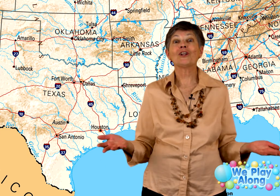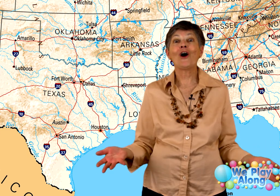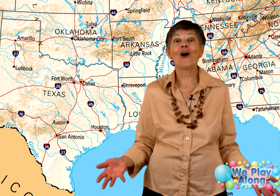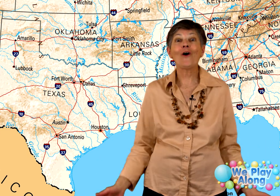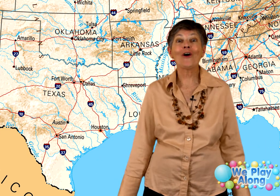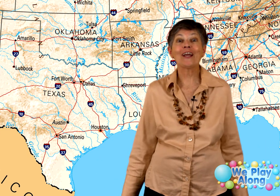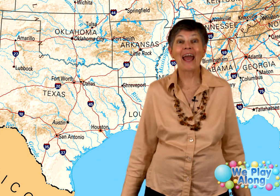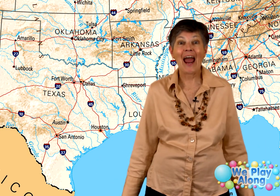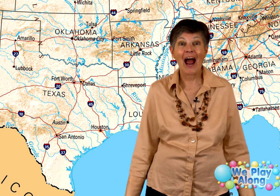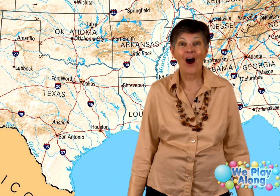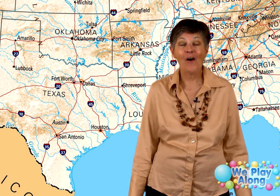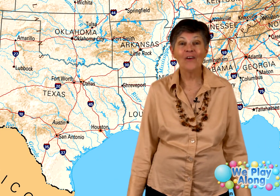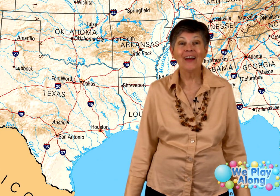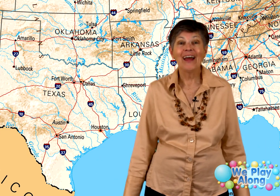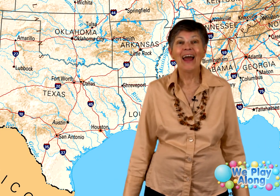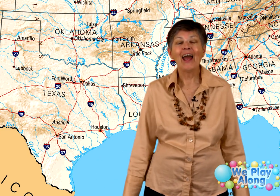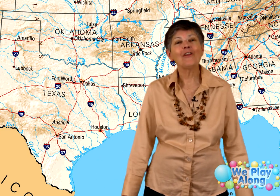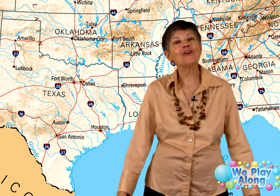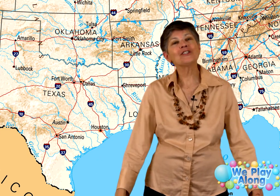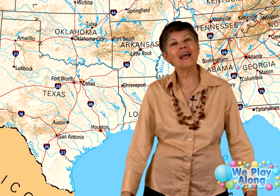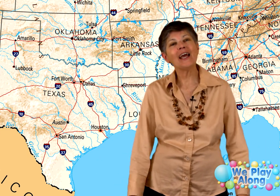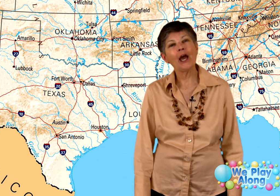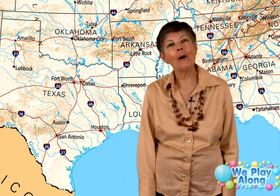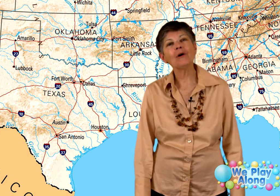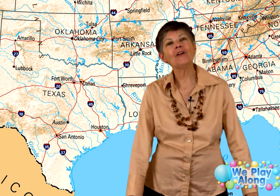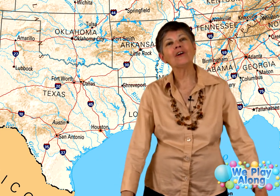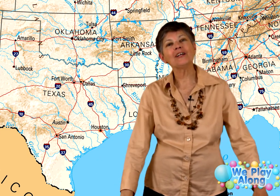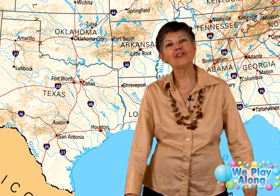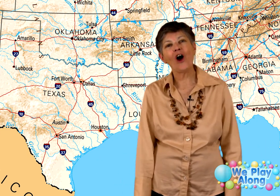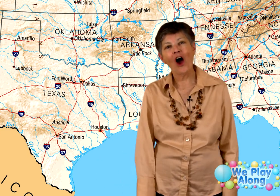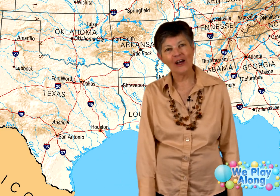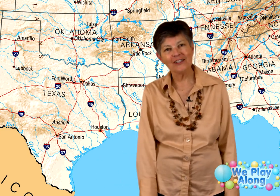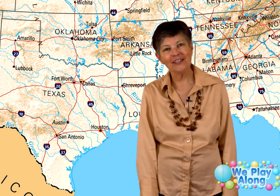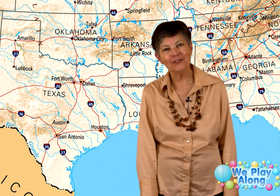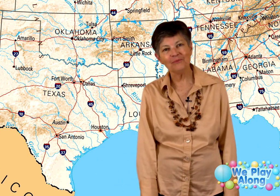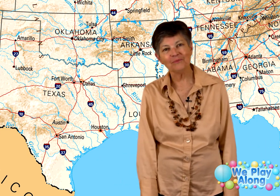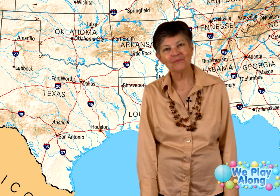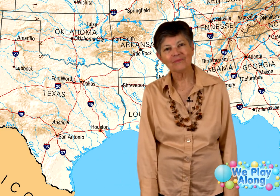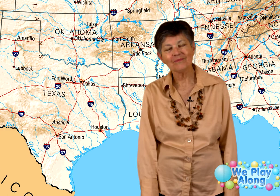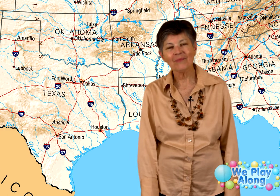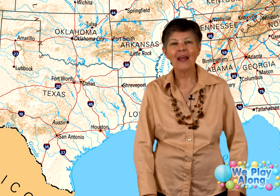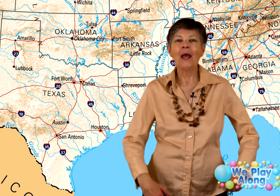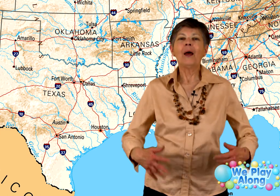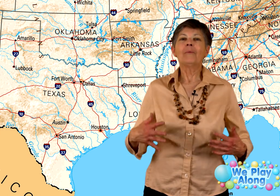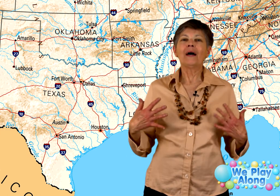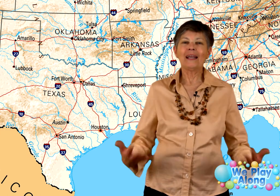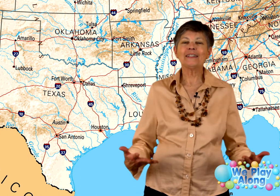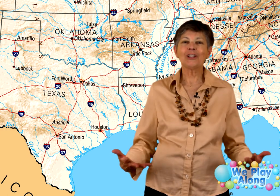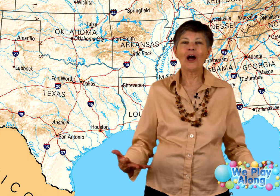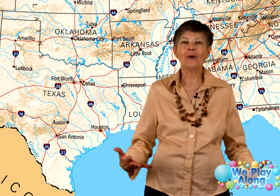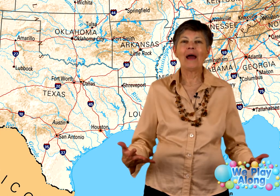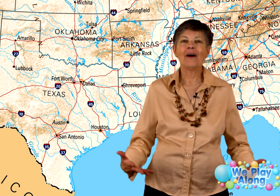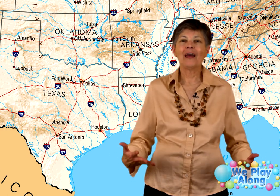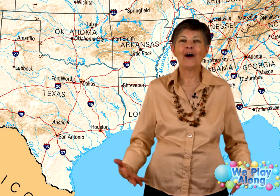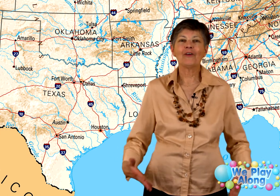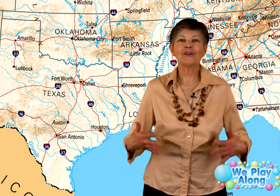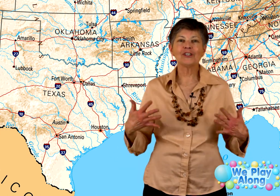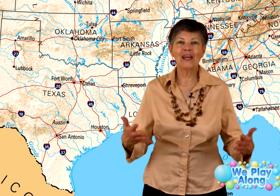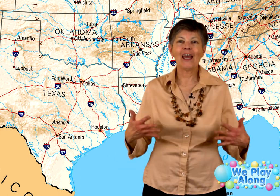the longhorn cow. And their state capital is Austin. But let's talk about now their state